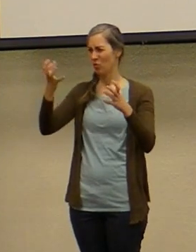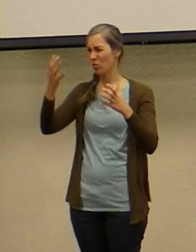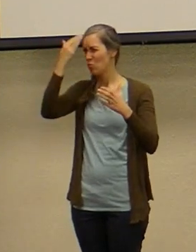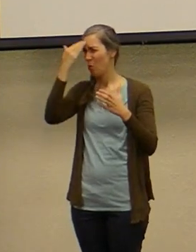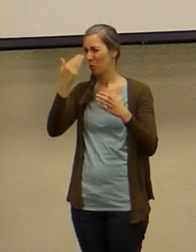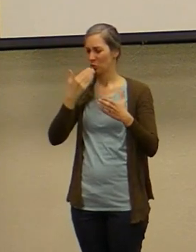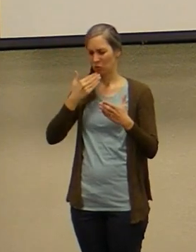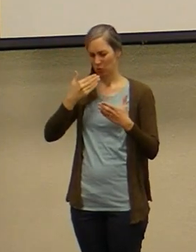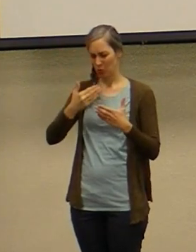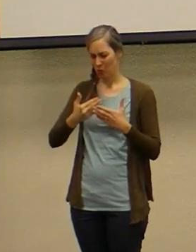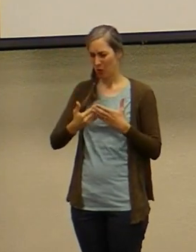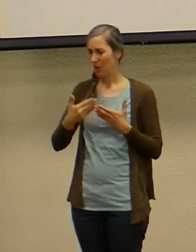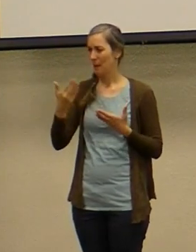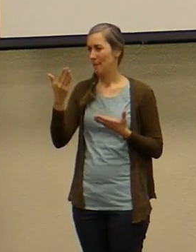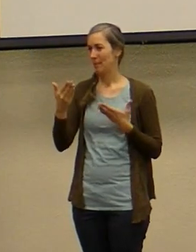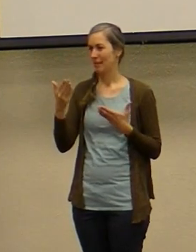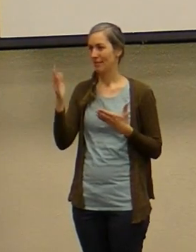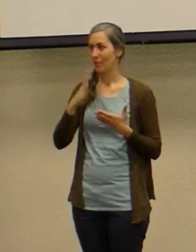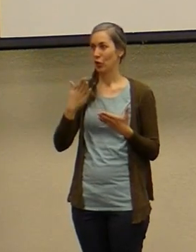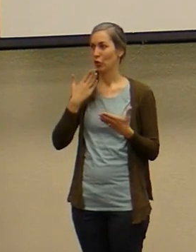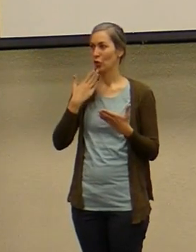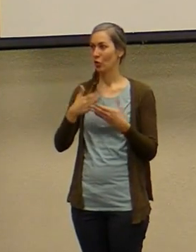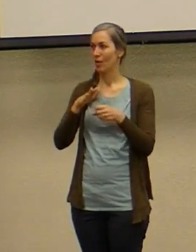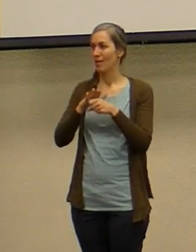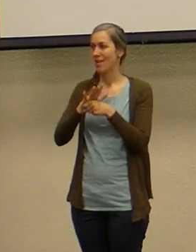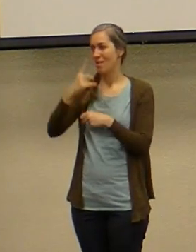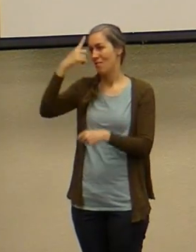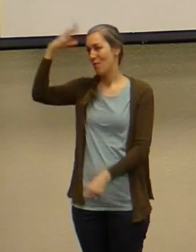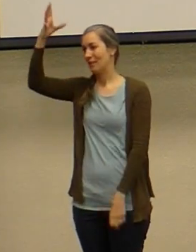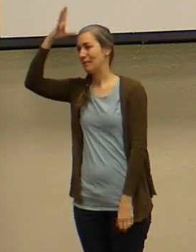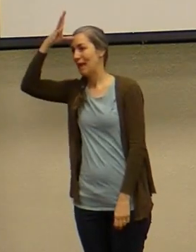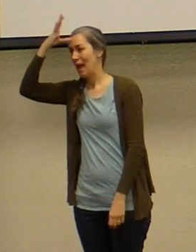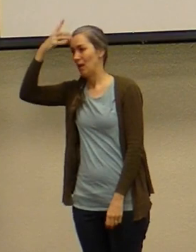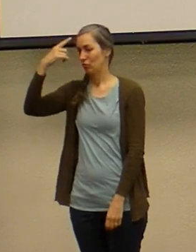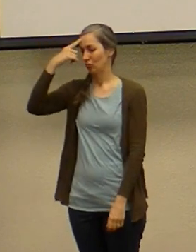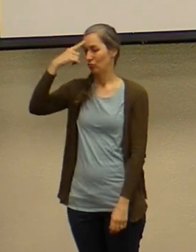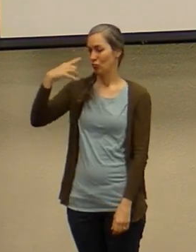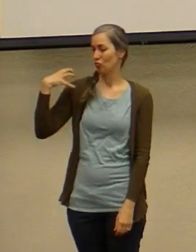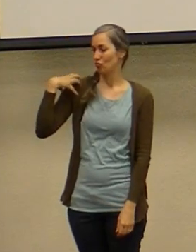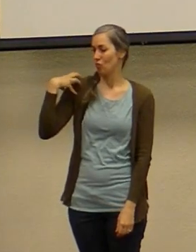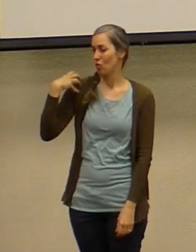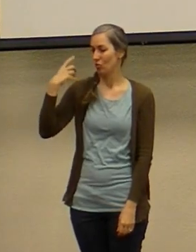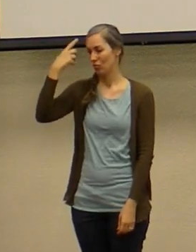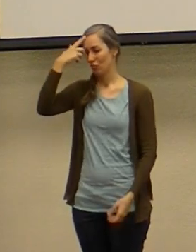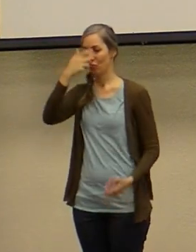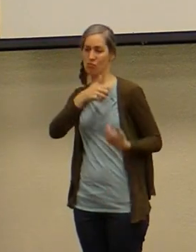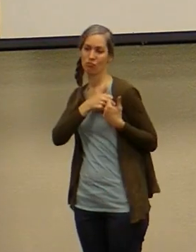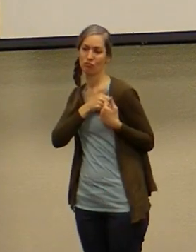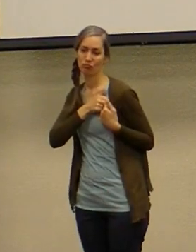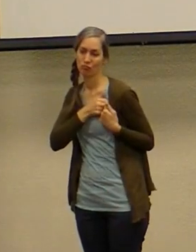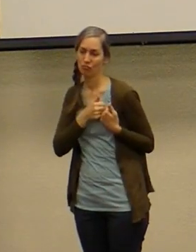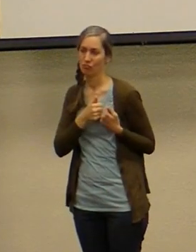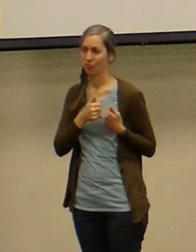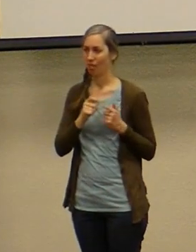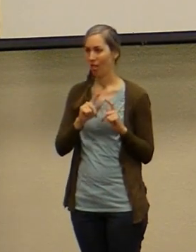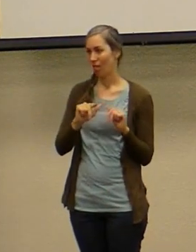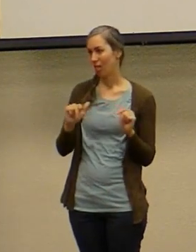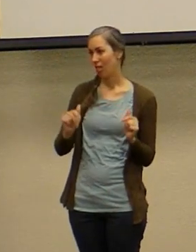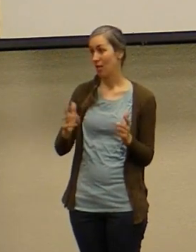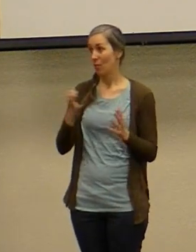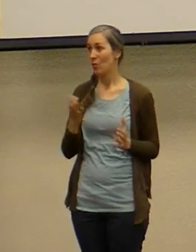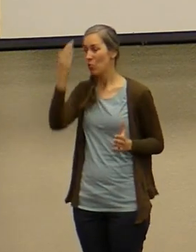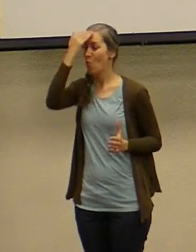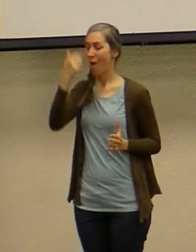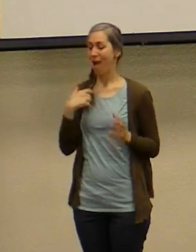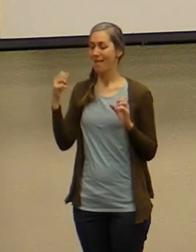they may never have been good enough for a dad a coach a romantic interest and they just want to know that they can